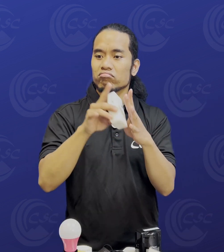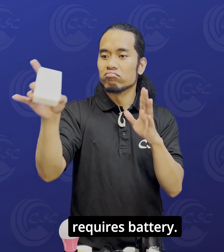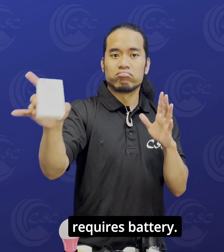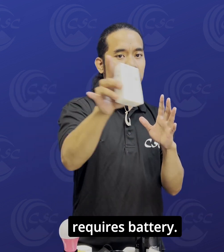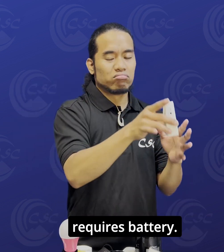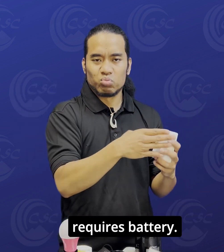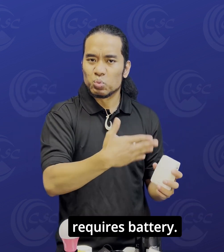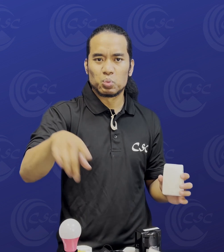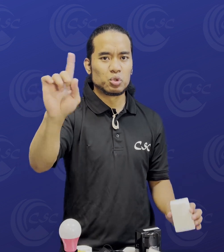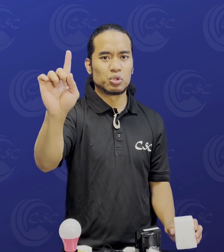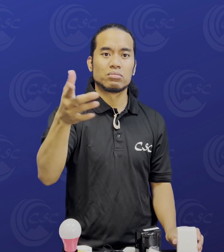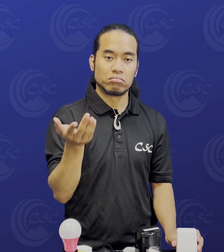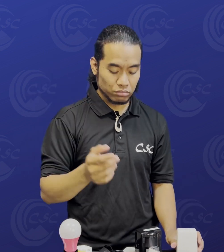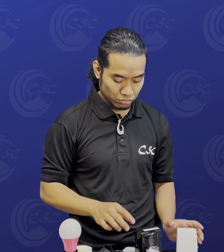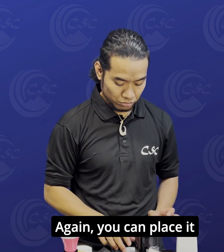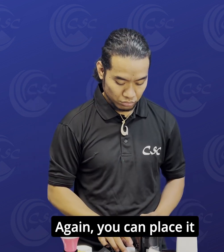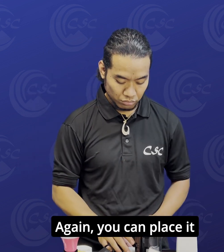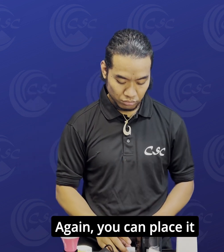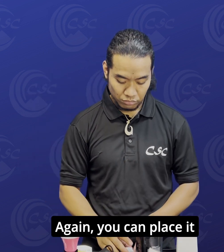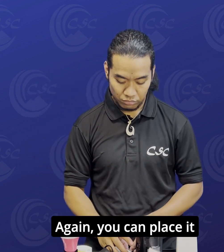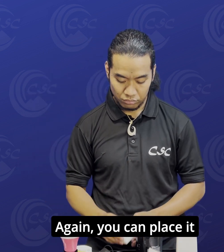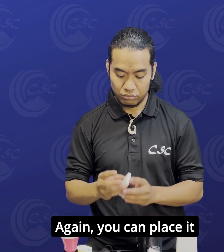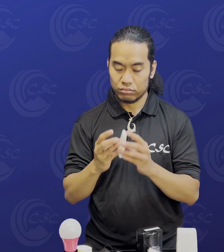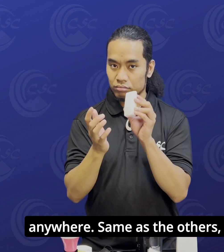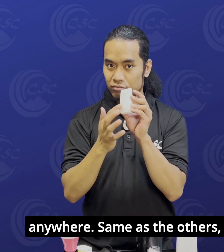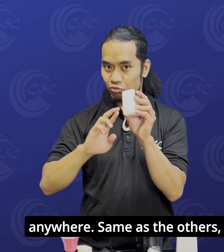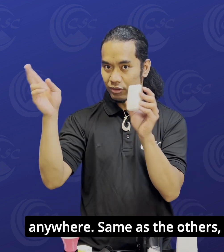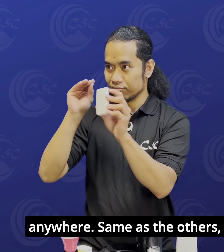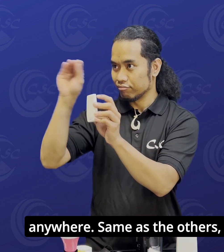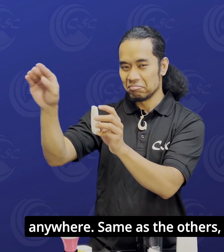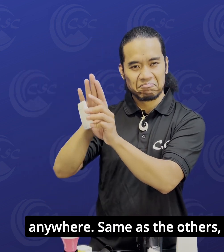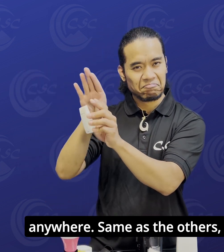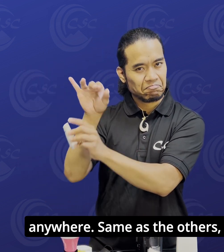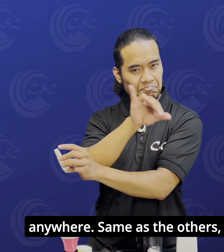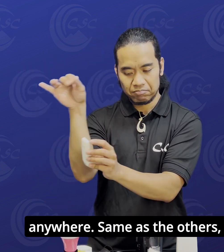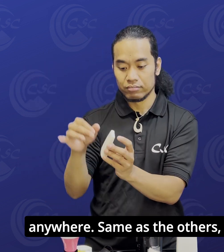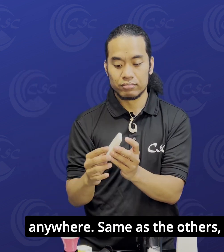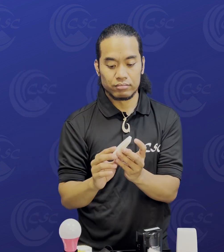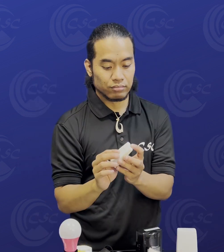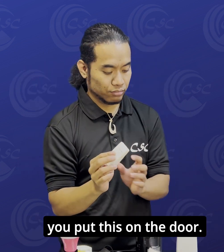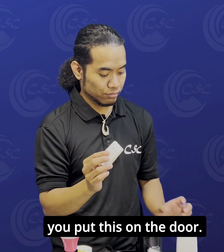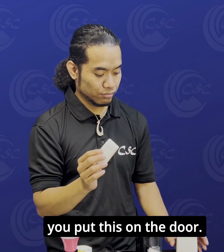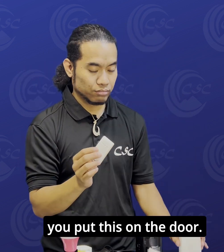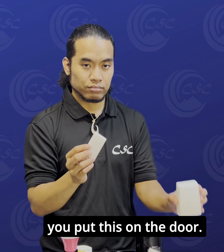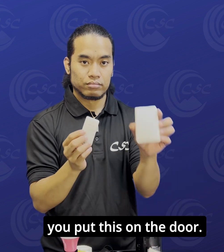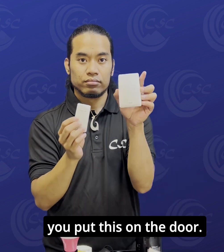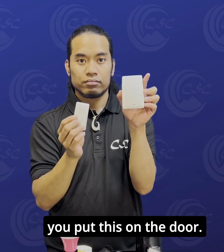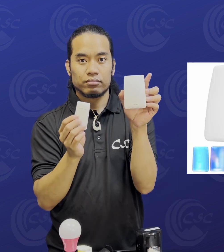requires battery. Again, you can place it anywhere. Same as the others, you put this on the door.